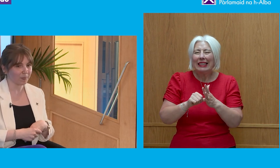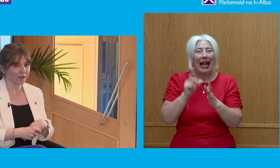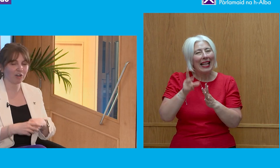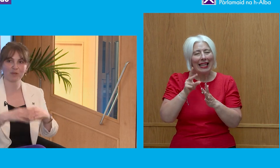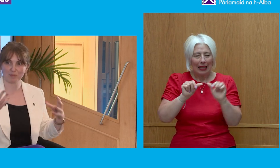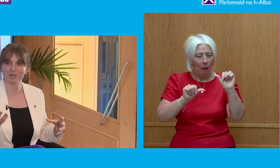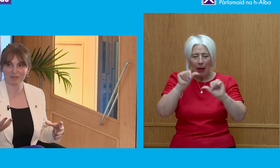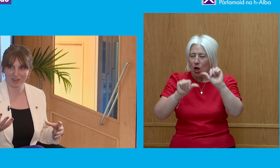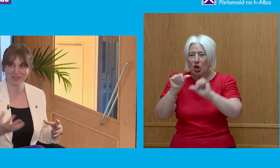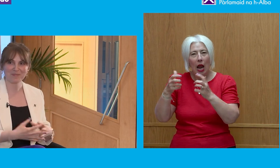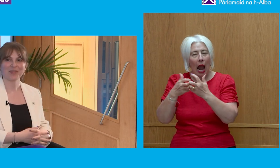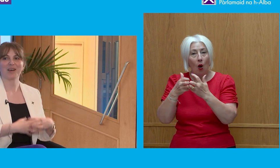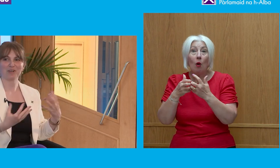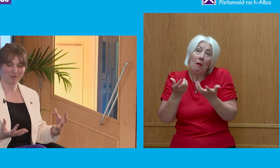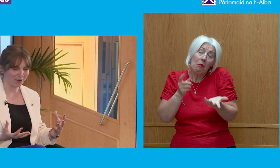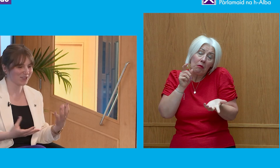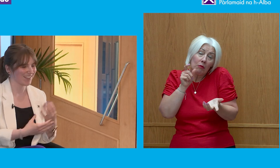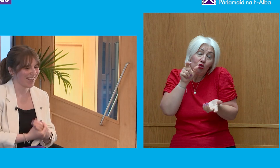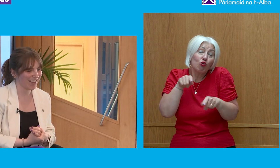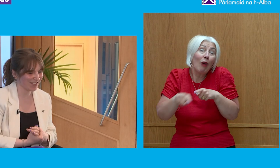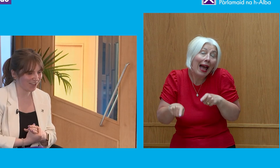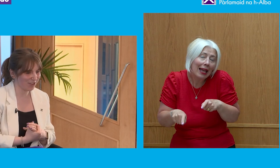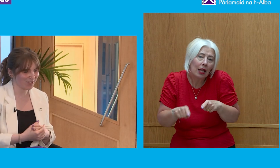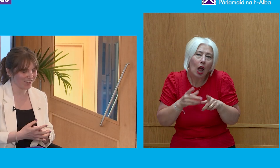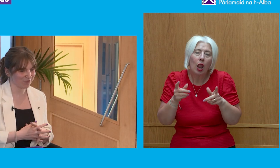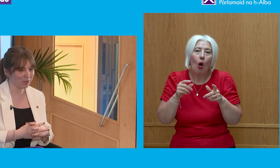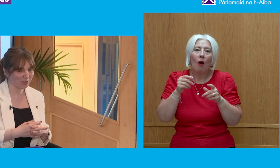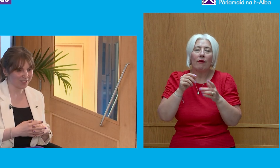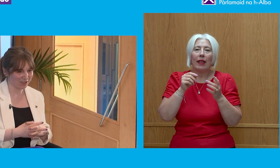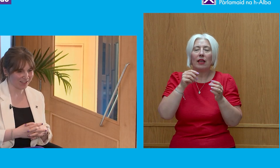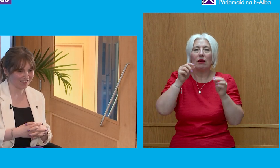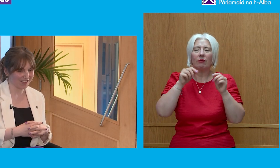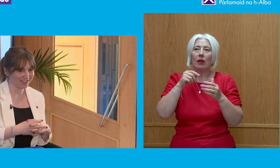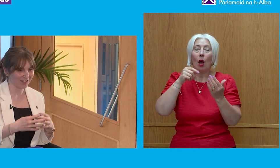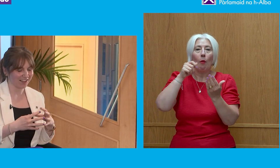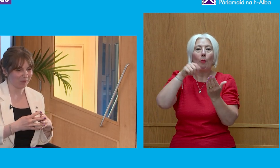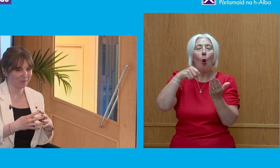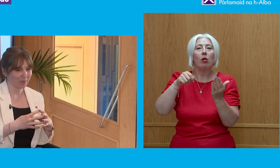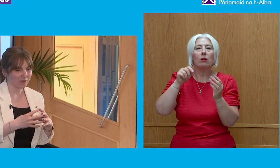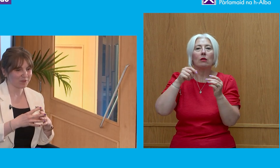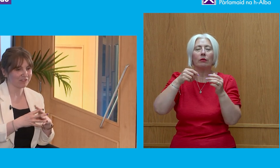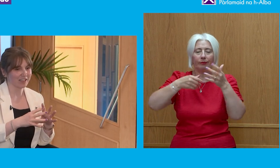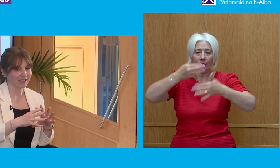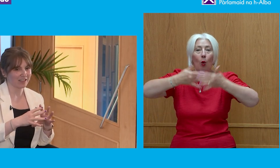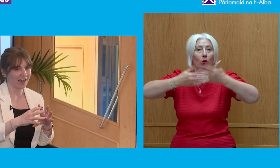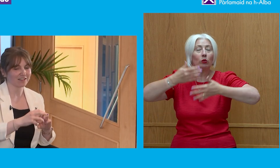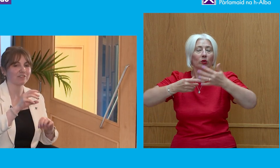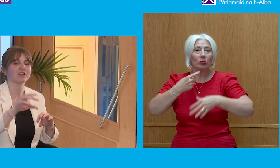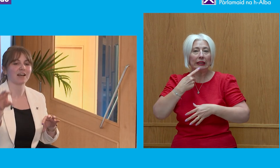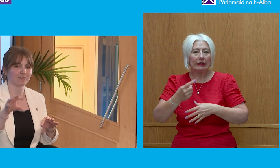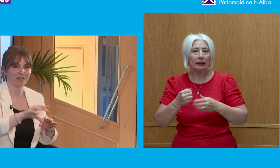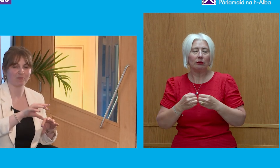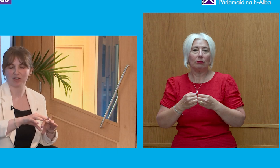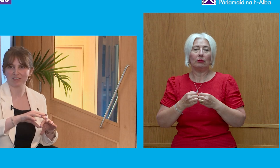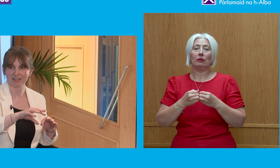that. However, people have tried. There are a lot of polls, there are a lot of reports that look at these things and specifically at